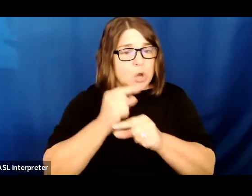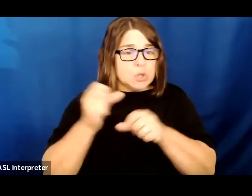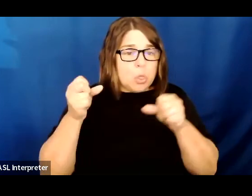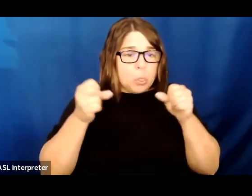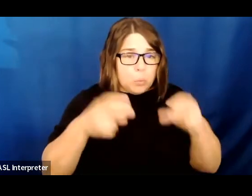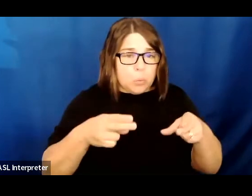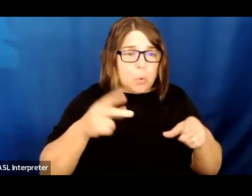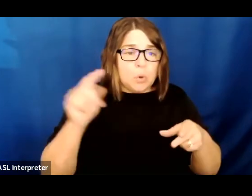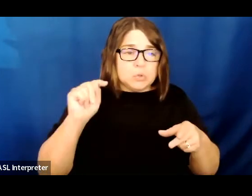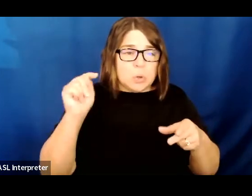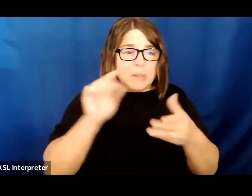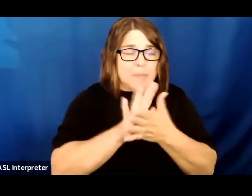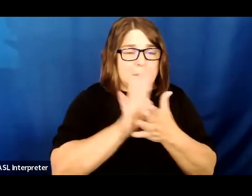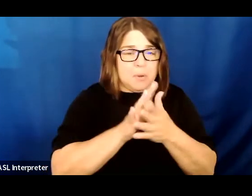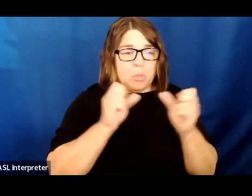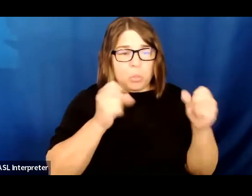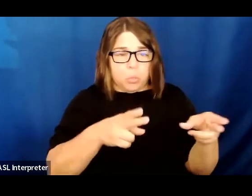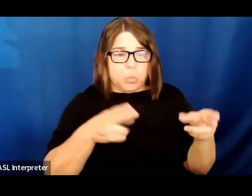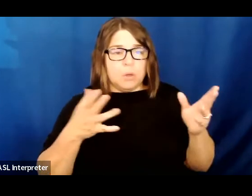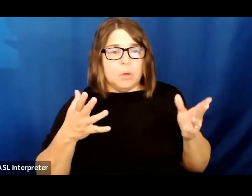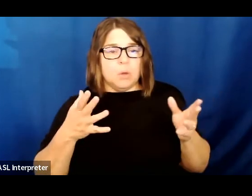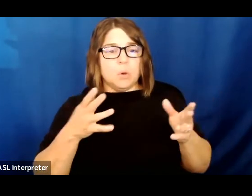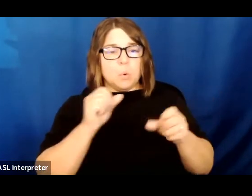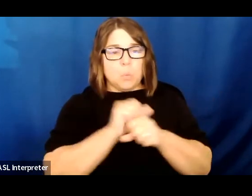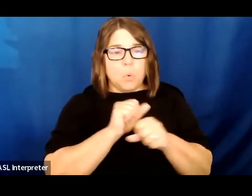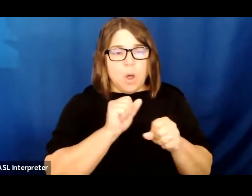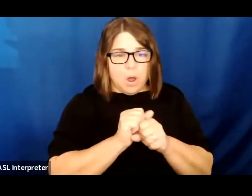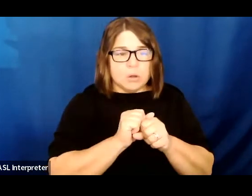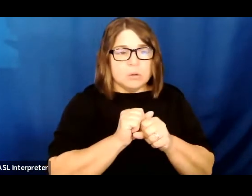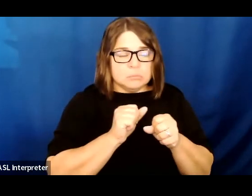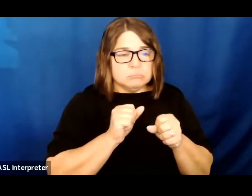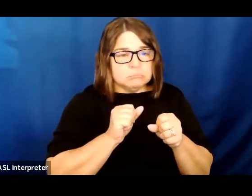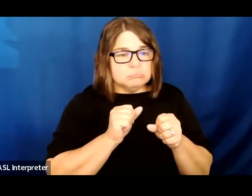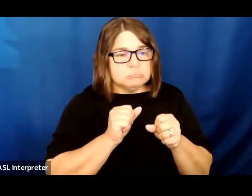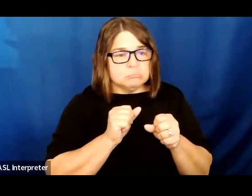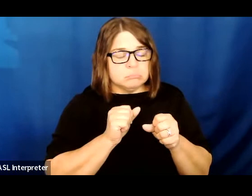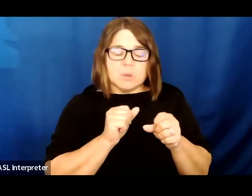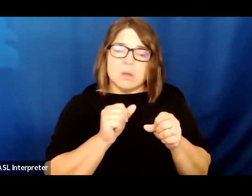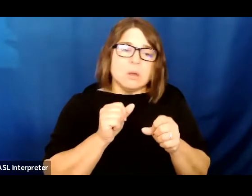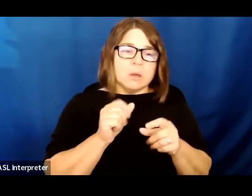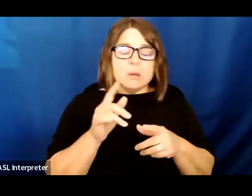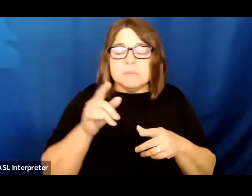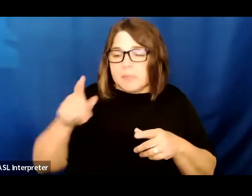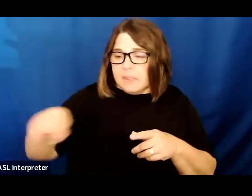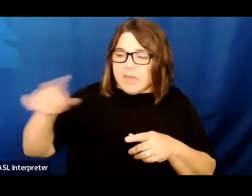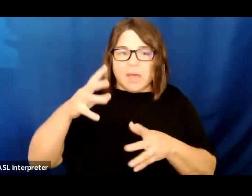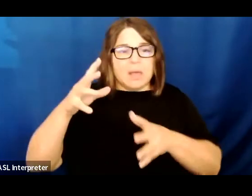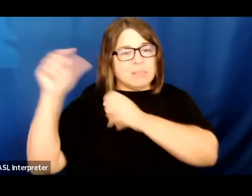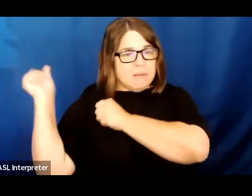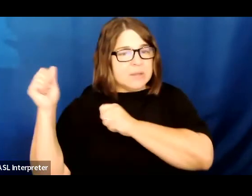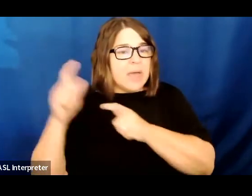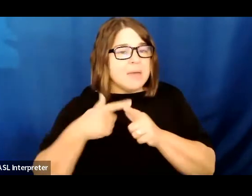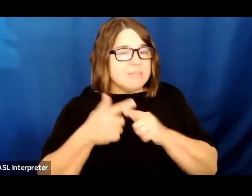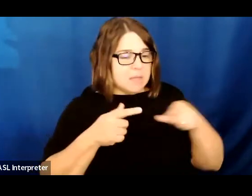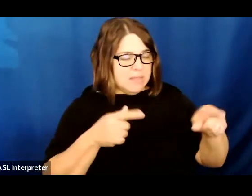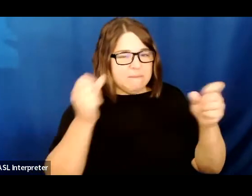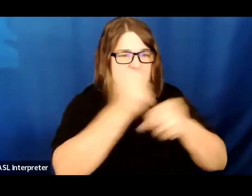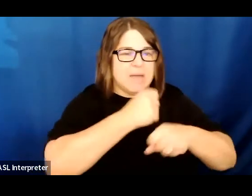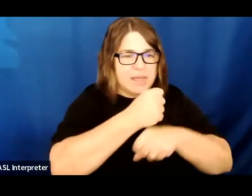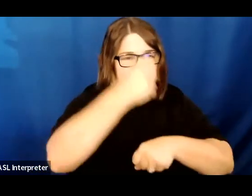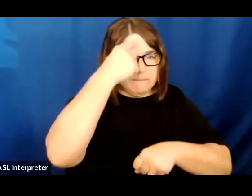range and walked away, leaving them to fight for a basic hygiene product. Today we are coming together to mark a